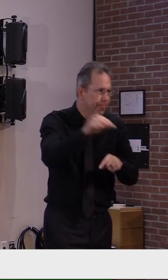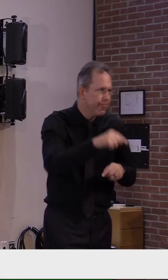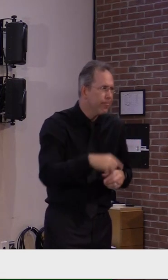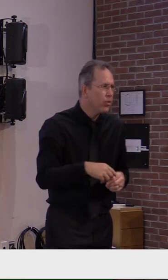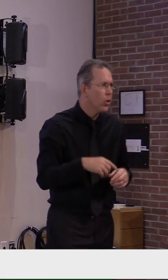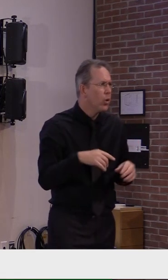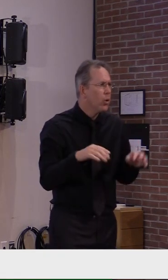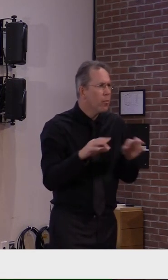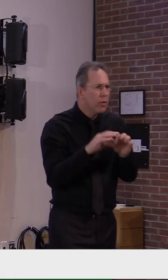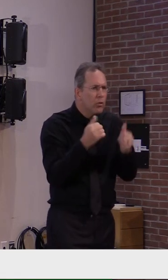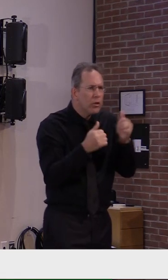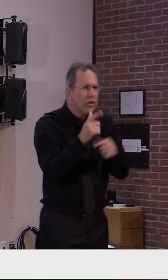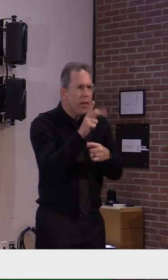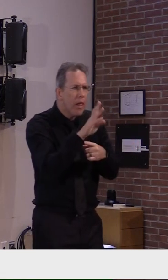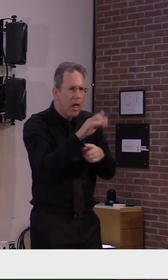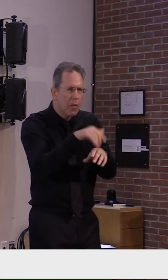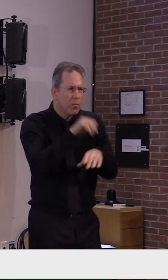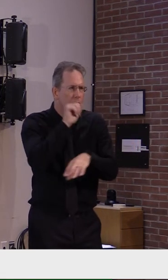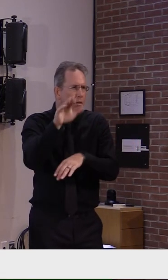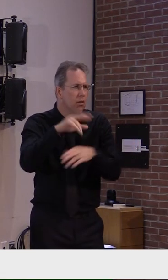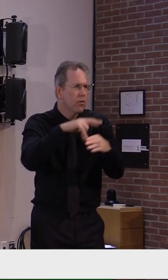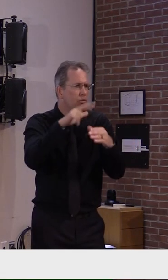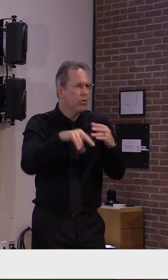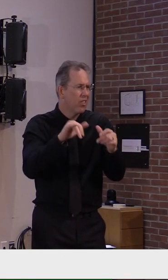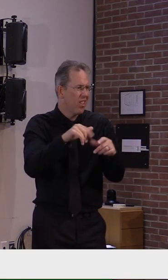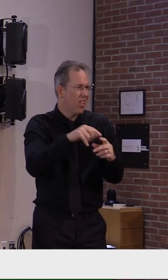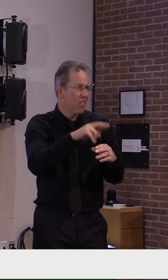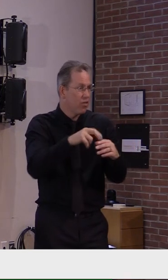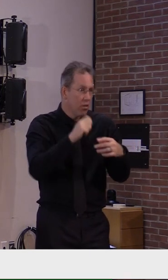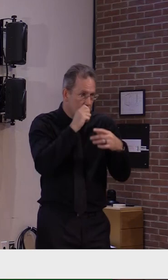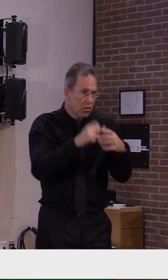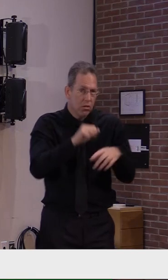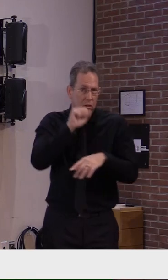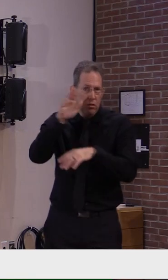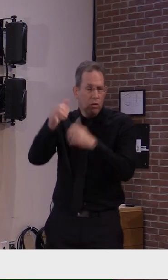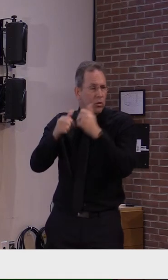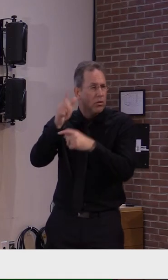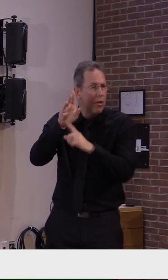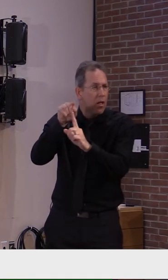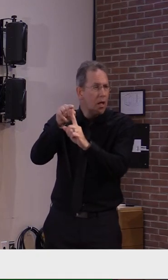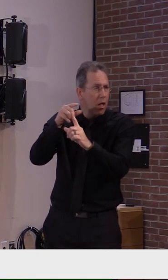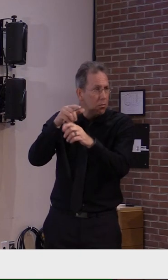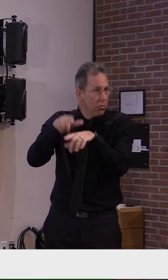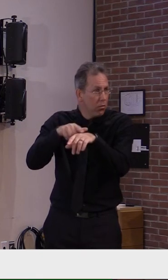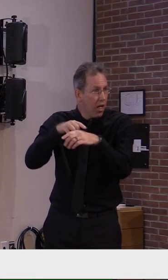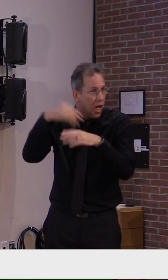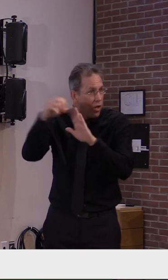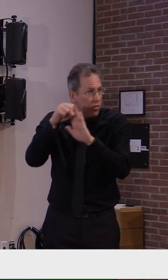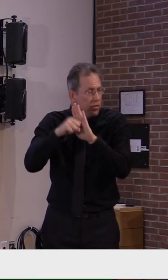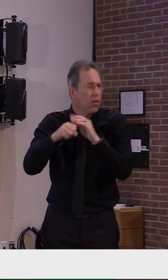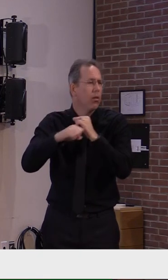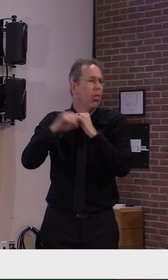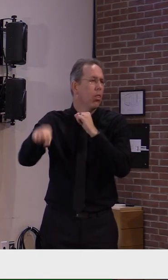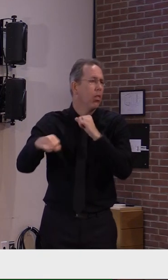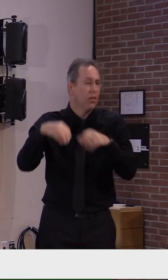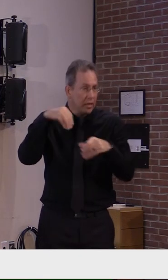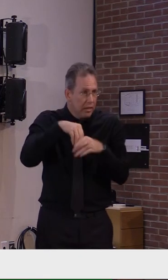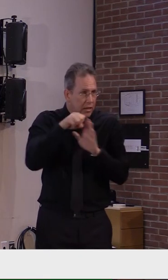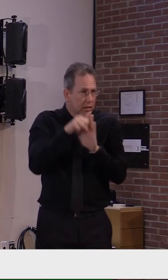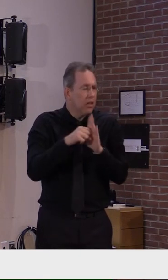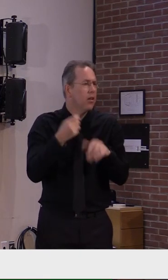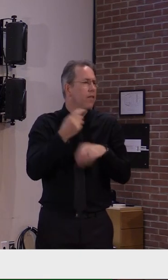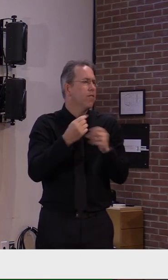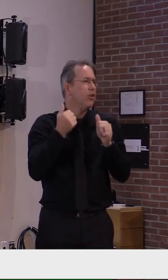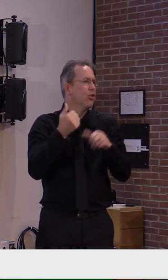go in terms of turnaround time. And I guess, Mike, what I would